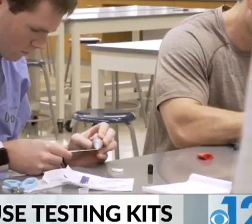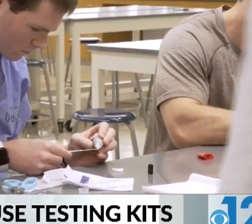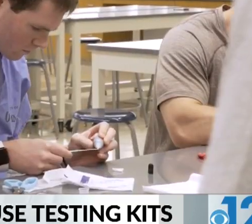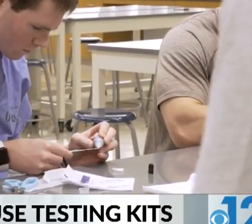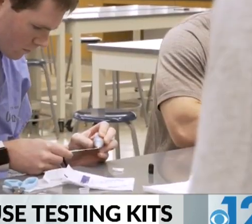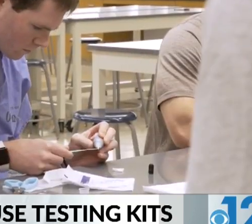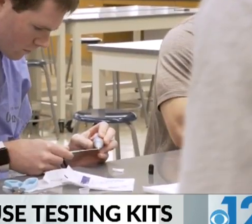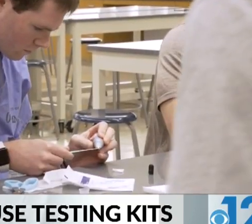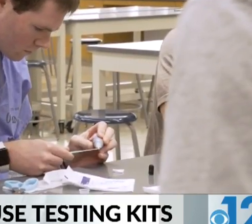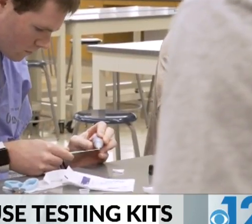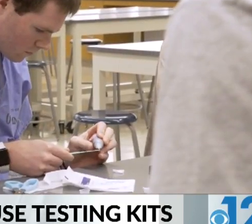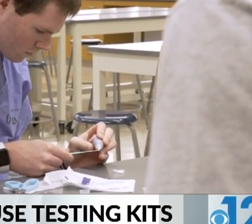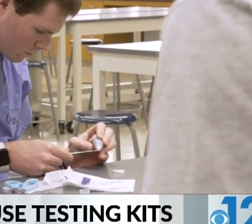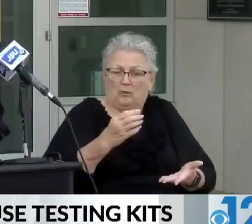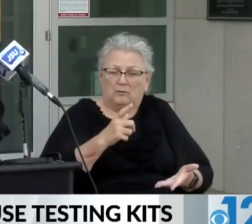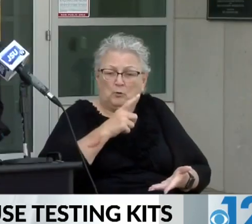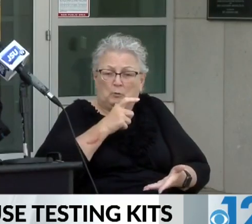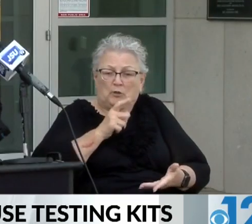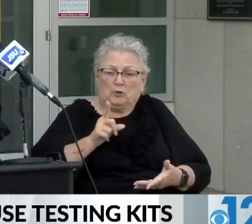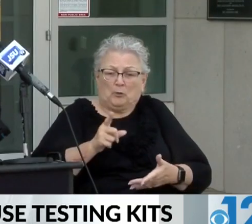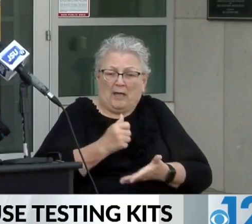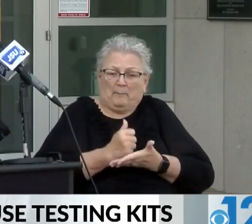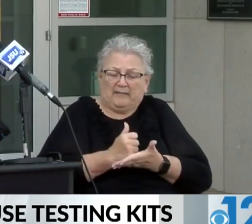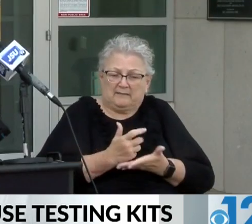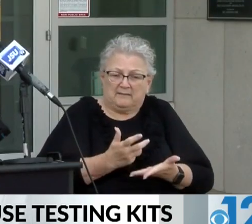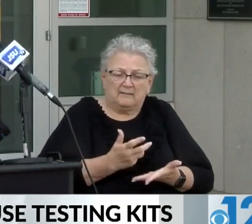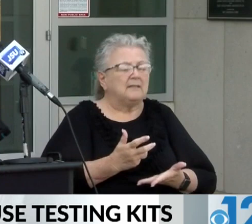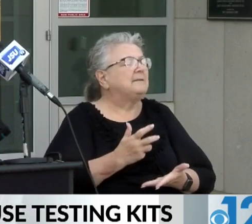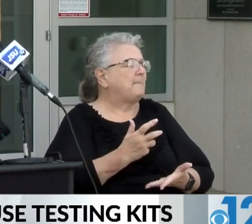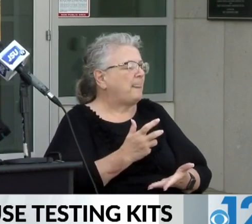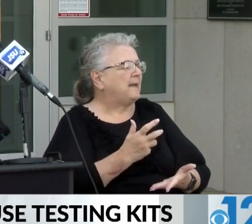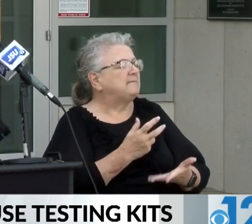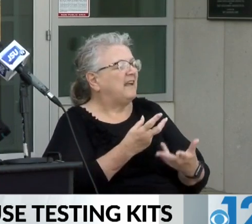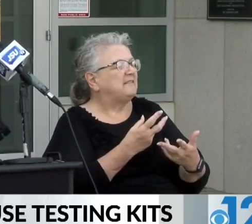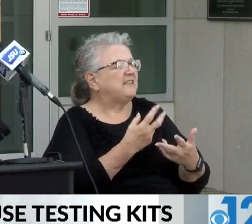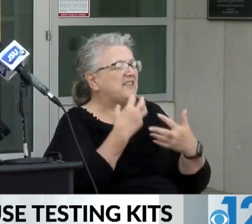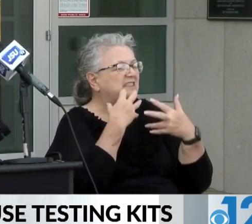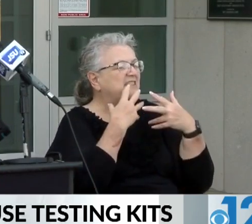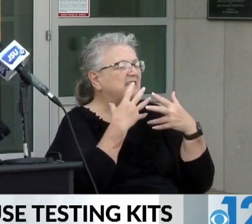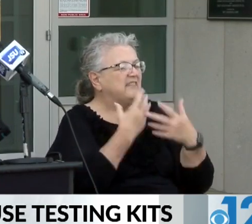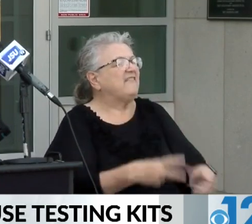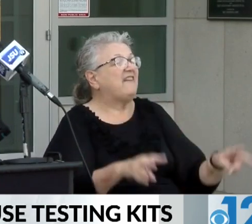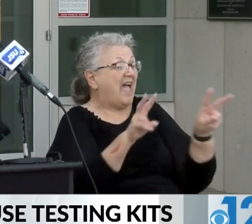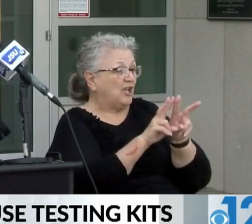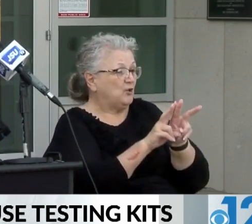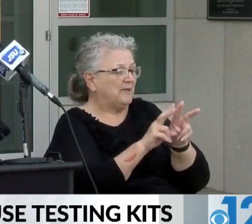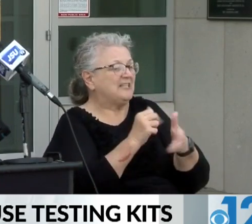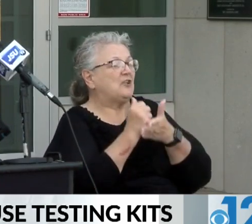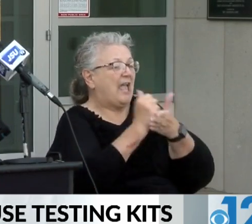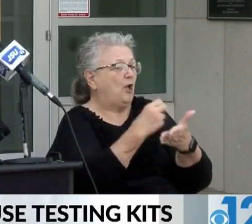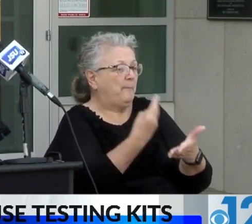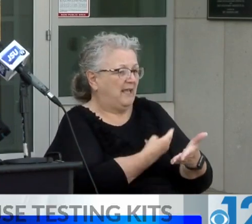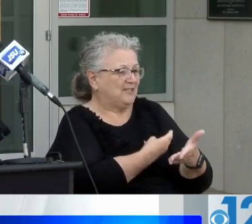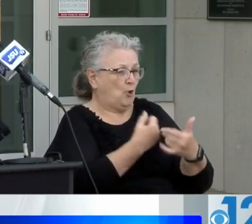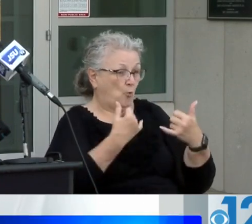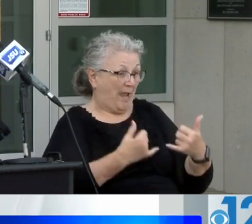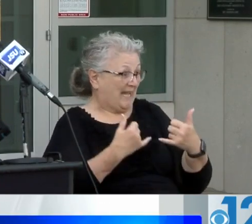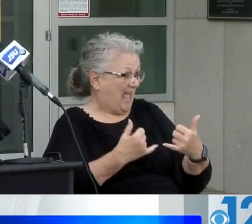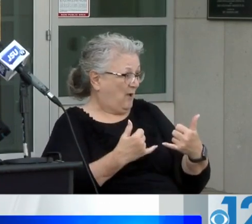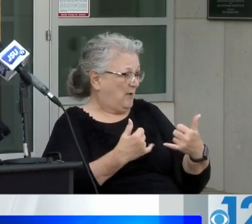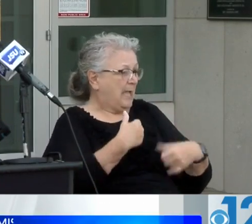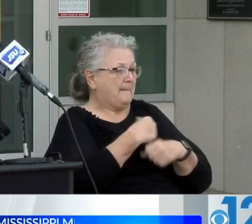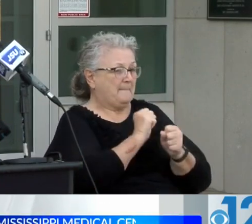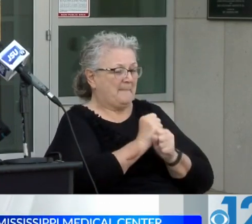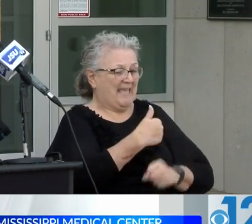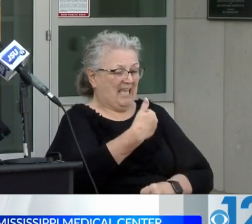HELPING RELIEVE THE STATE DEPARTMENT OF HEALTH. THE VALUE OF THESE TESTS IN-HOUSE ARE TO HELP US RIGHT NOW GET